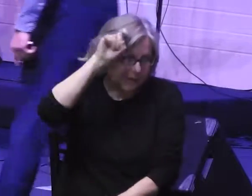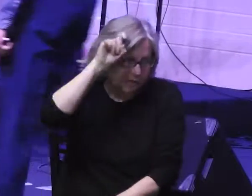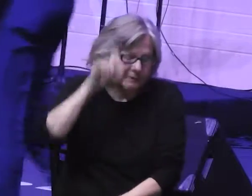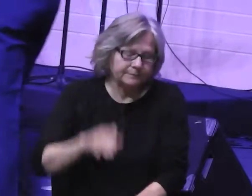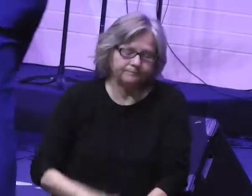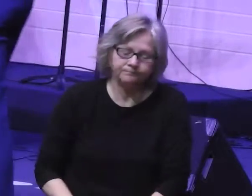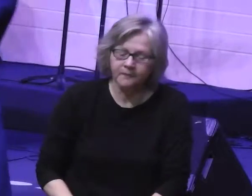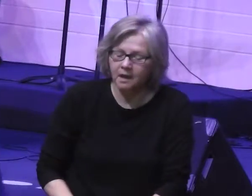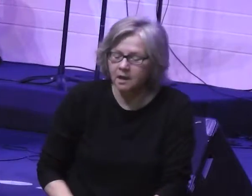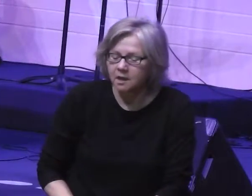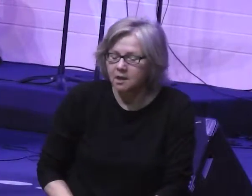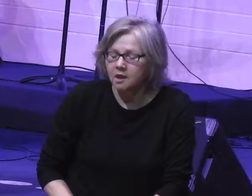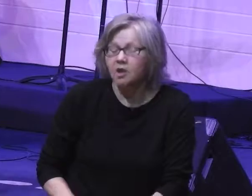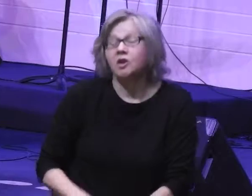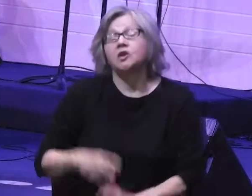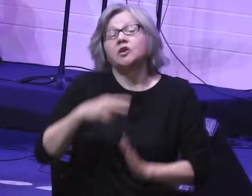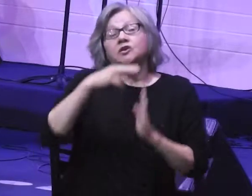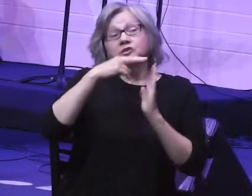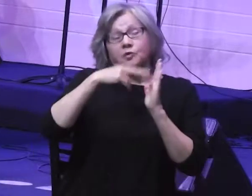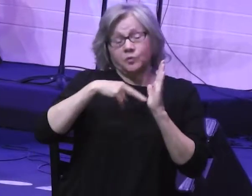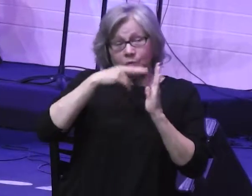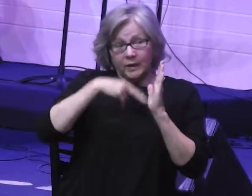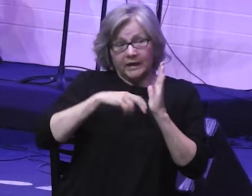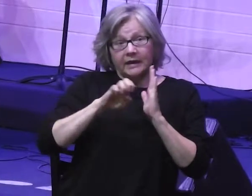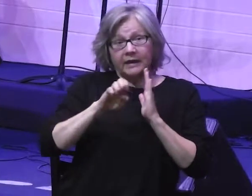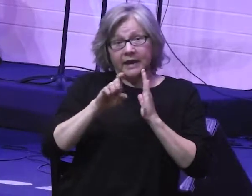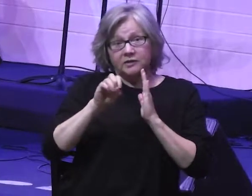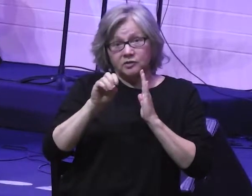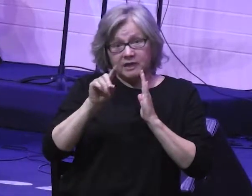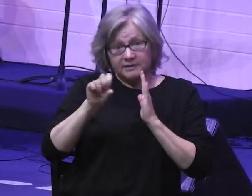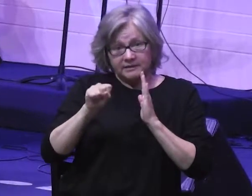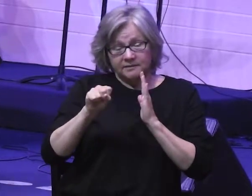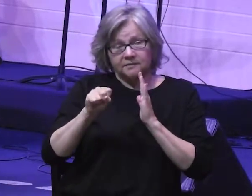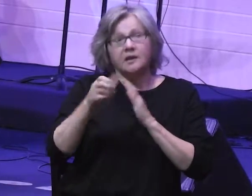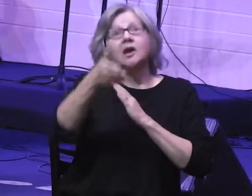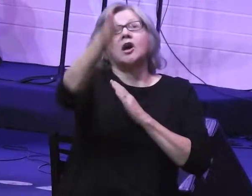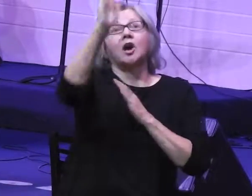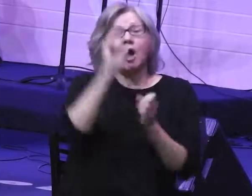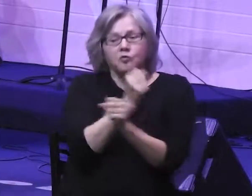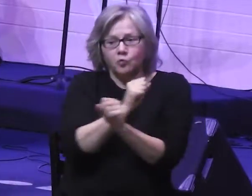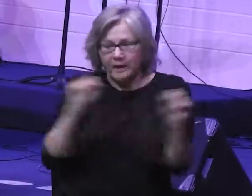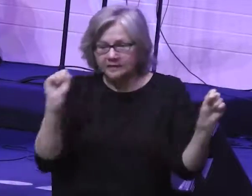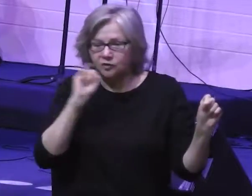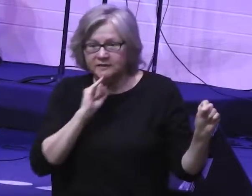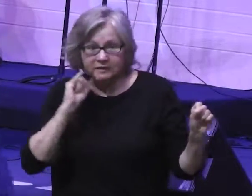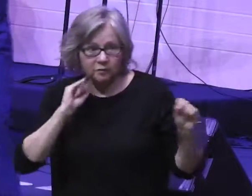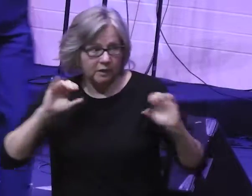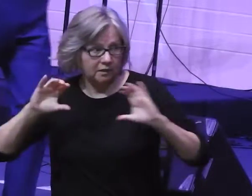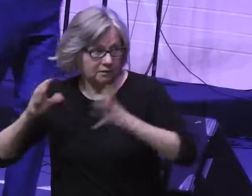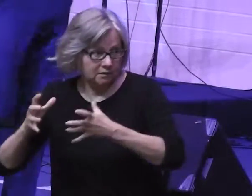the early chapters of Exodus, God rescues Israel out of their bondage, and He works all of these